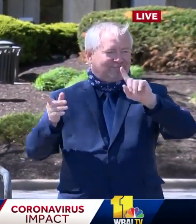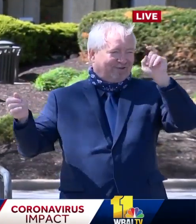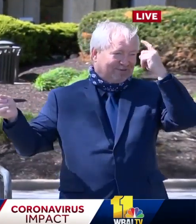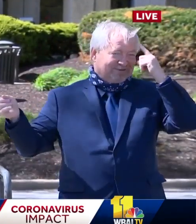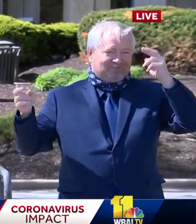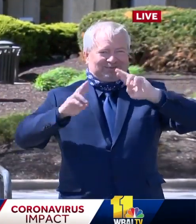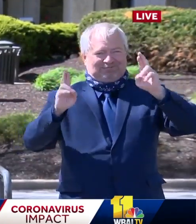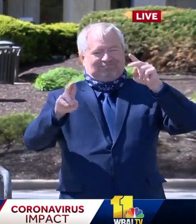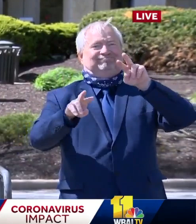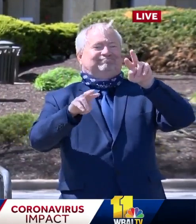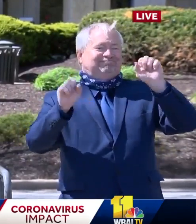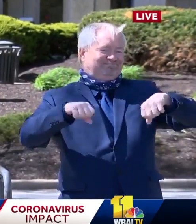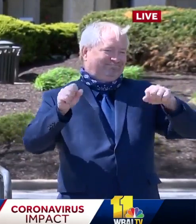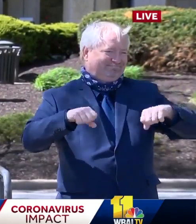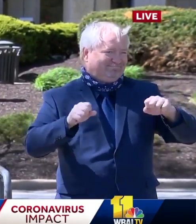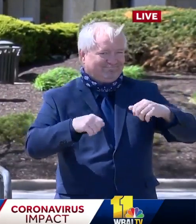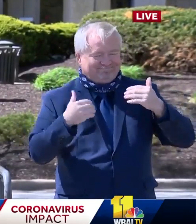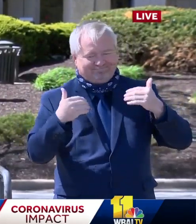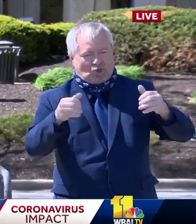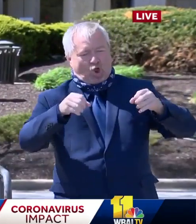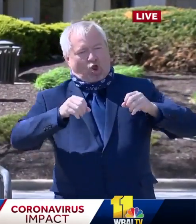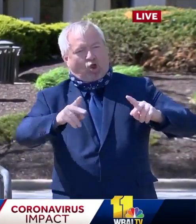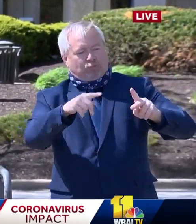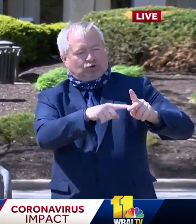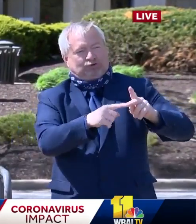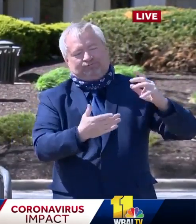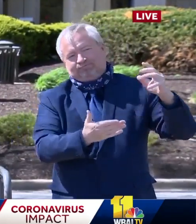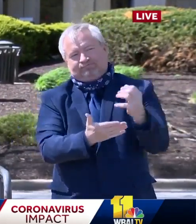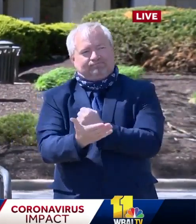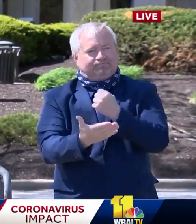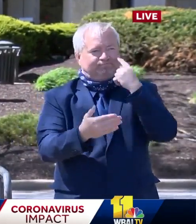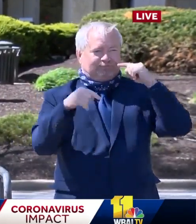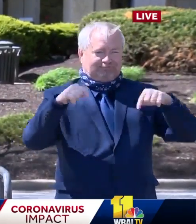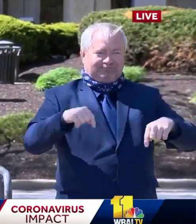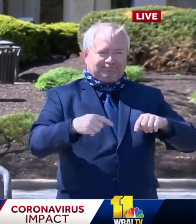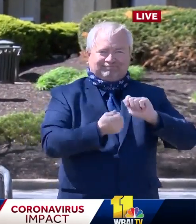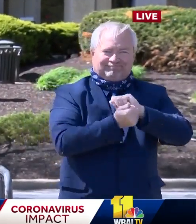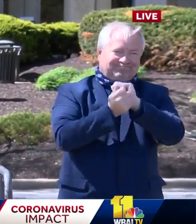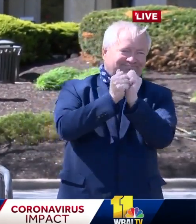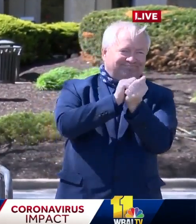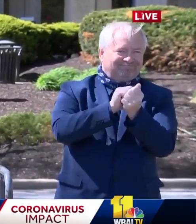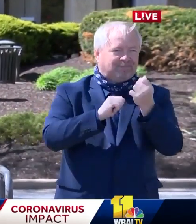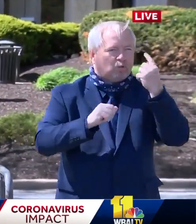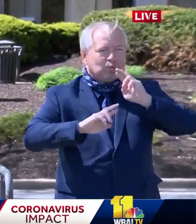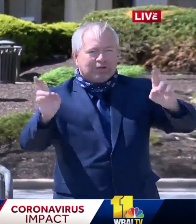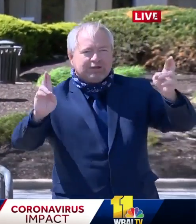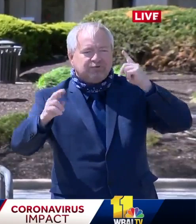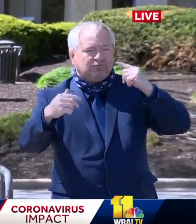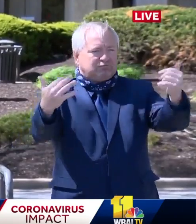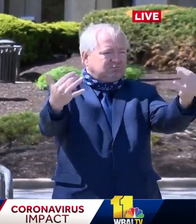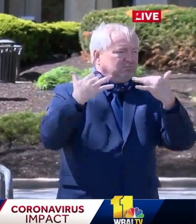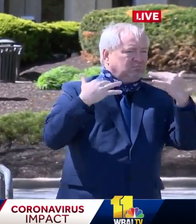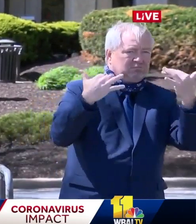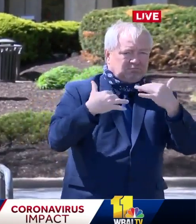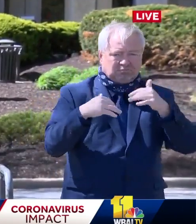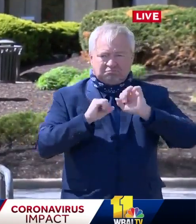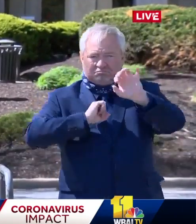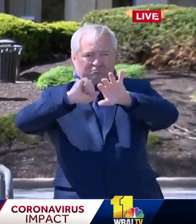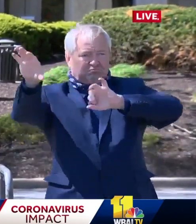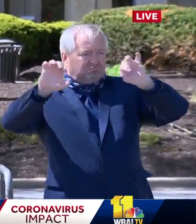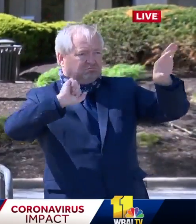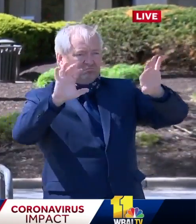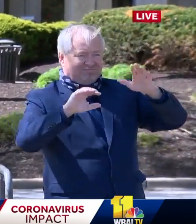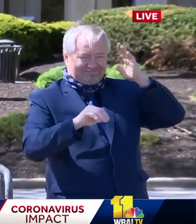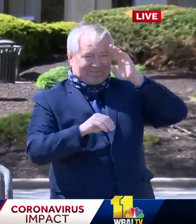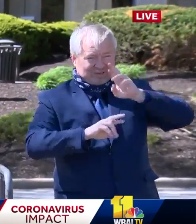for all of us a really wonderful opportunity, uh, to be able to handle the surge. It is as it occurs. We know that we are really still very much in the